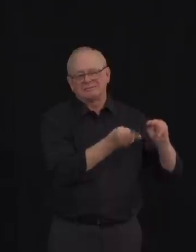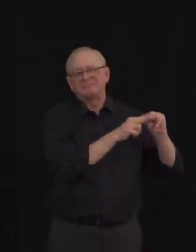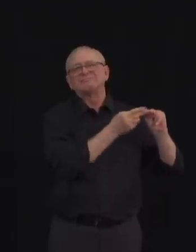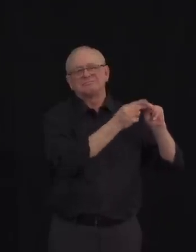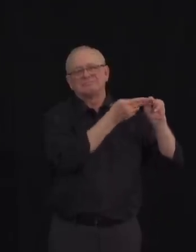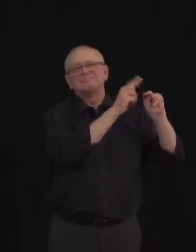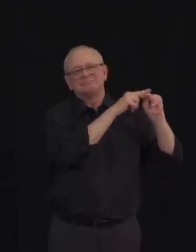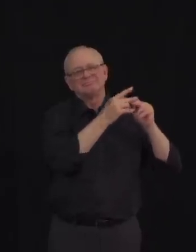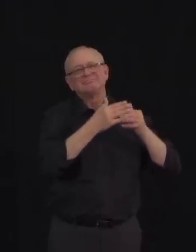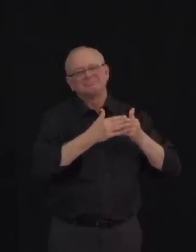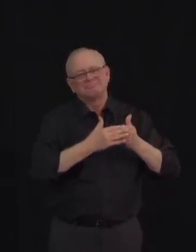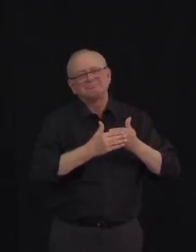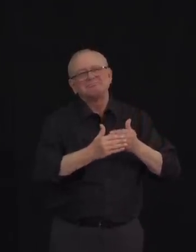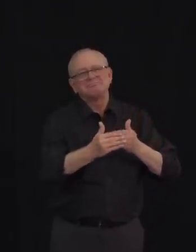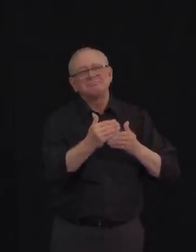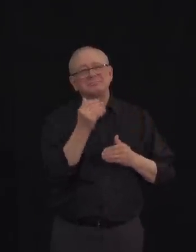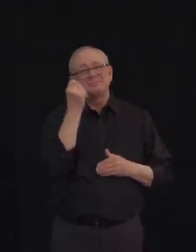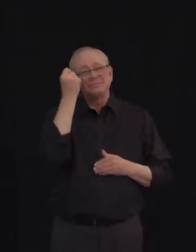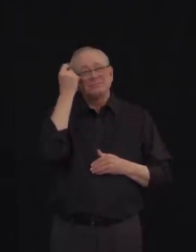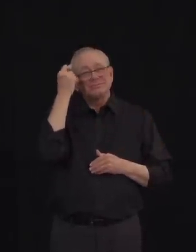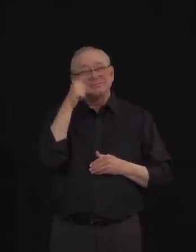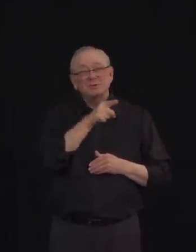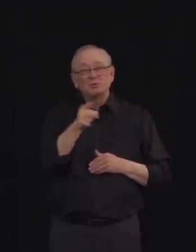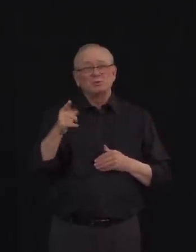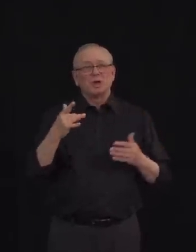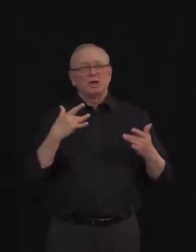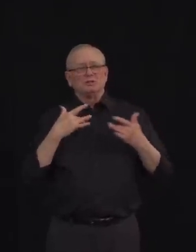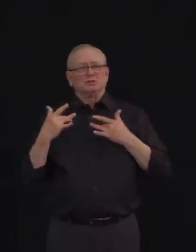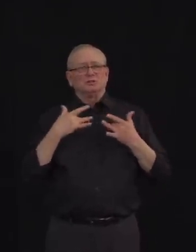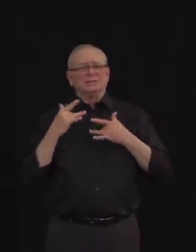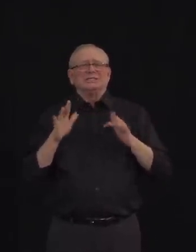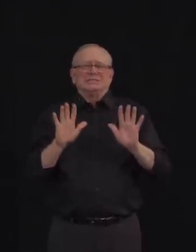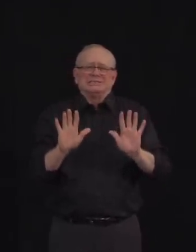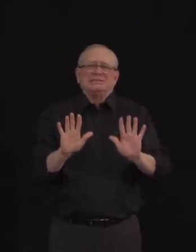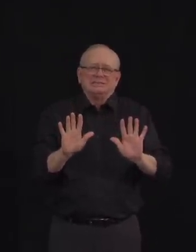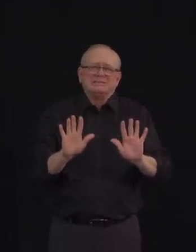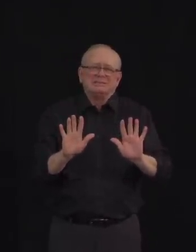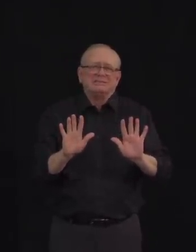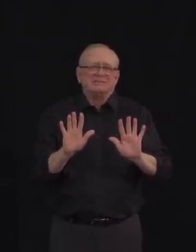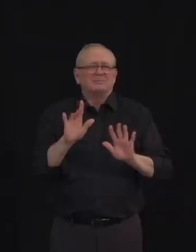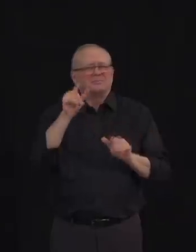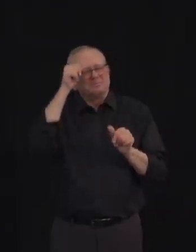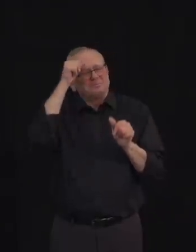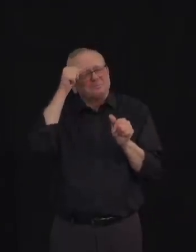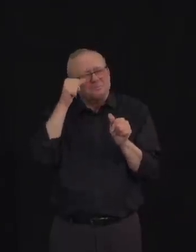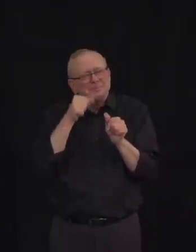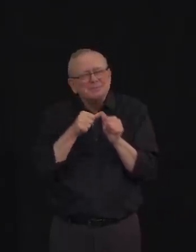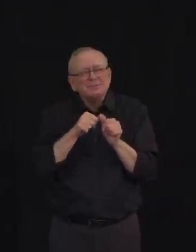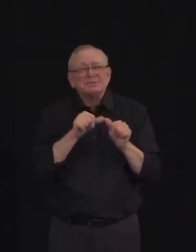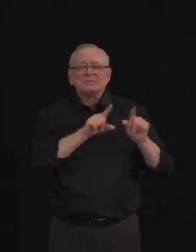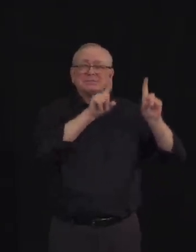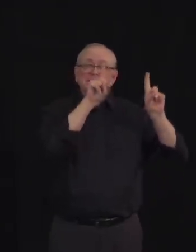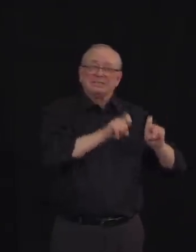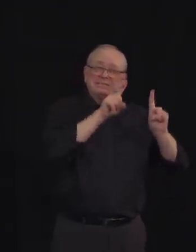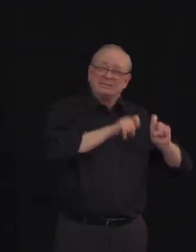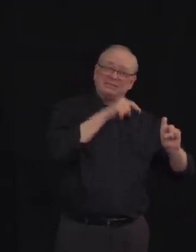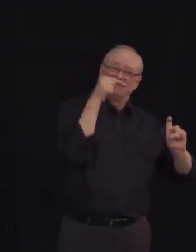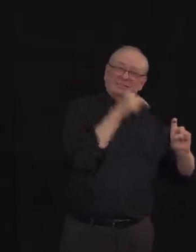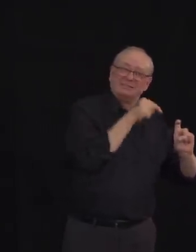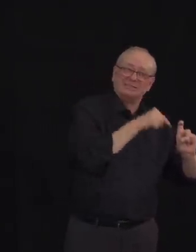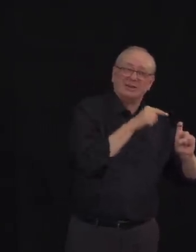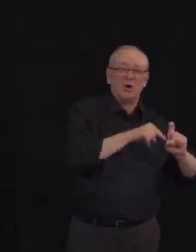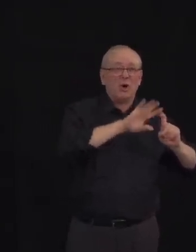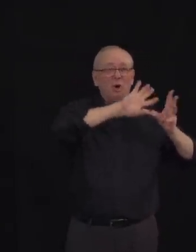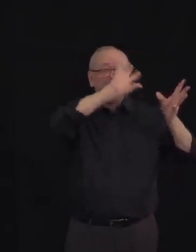remember that the number of daily confirmed cases as a percent of the tests done every day has remained approximately